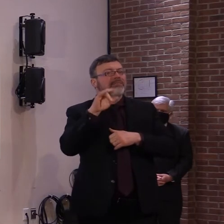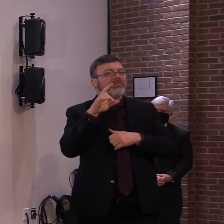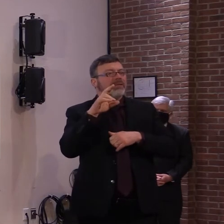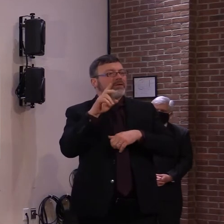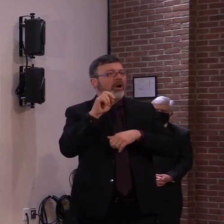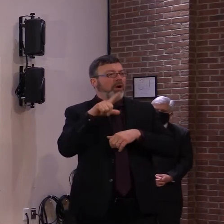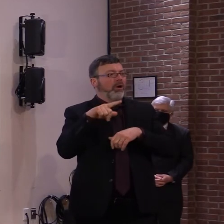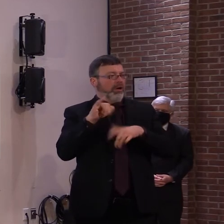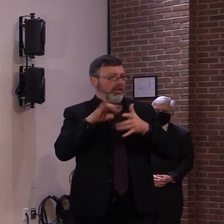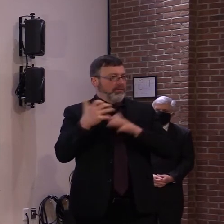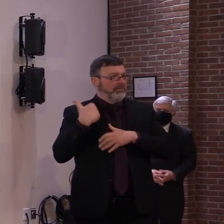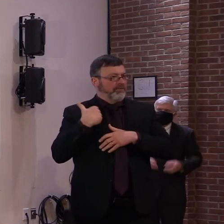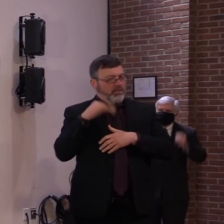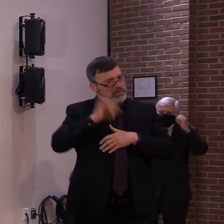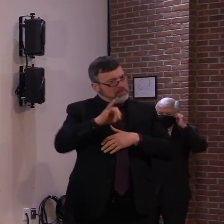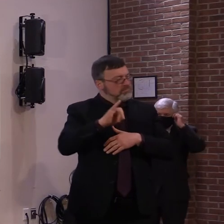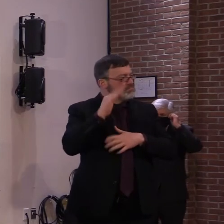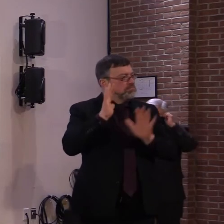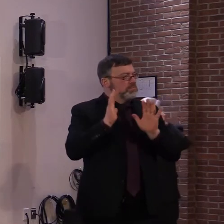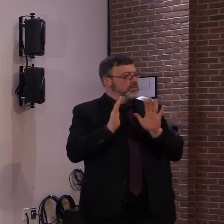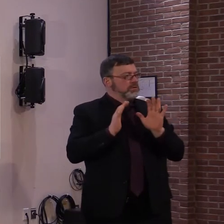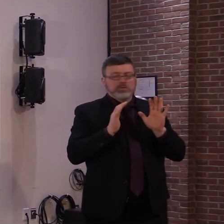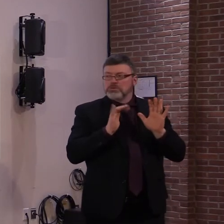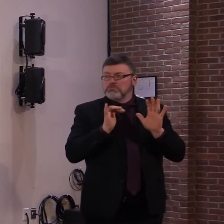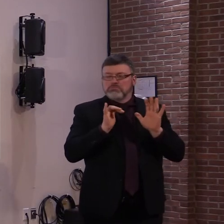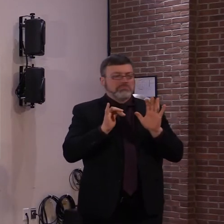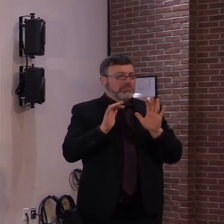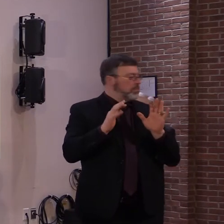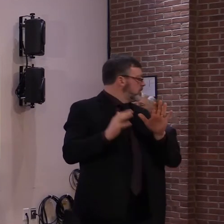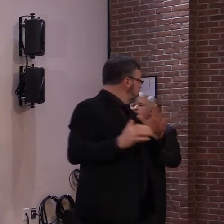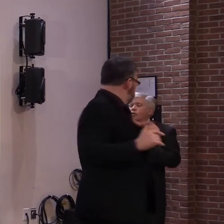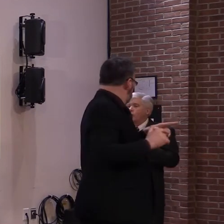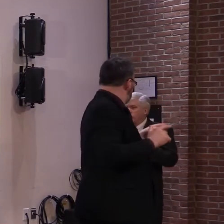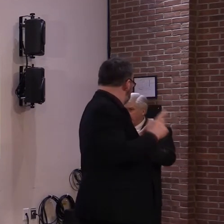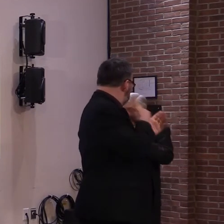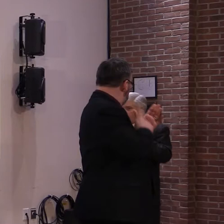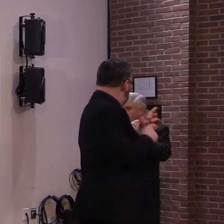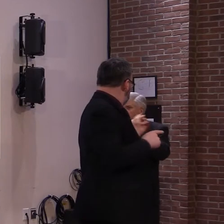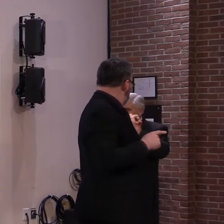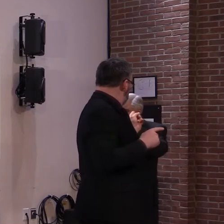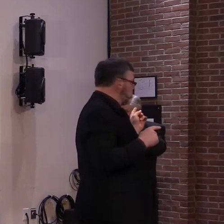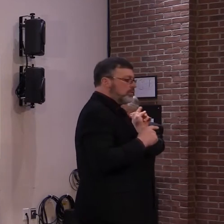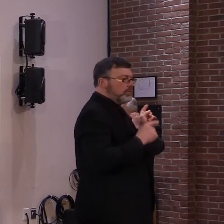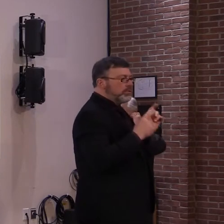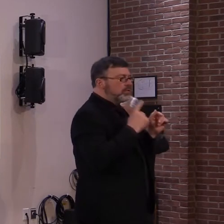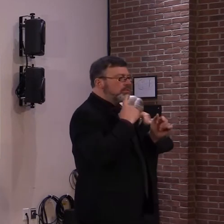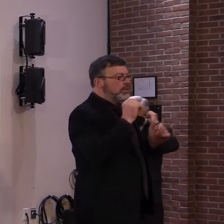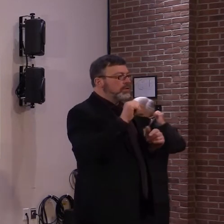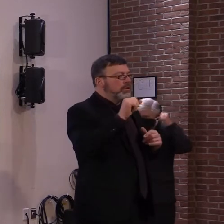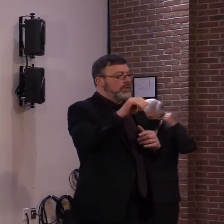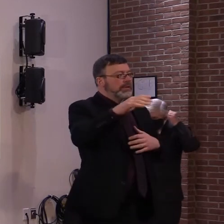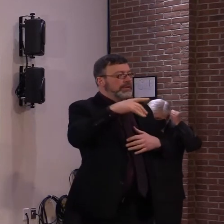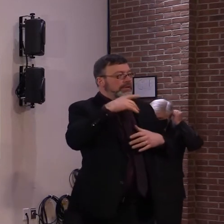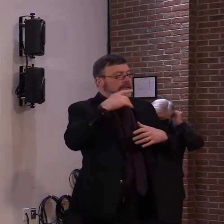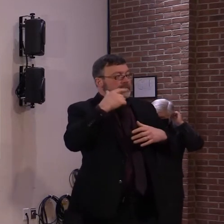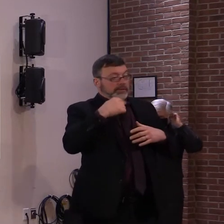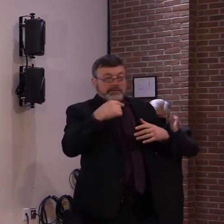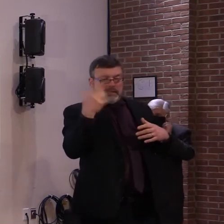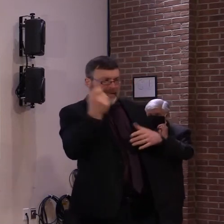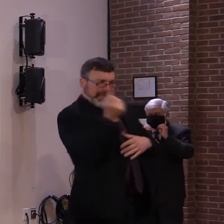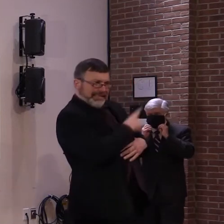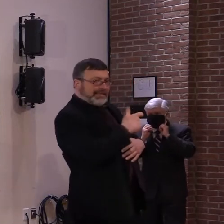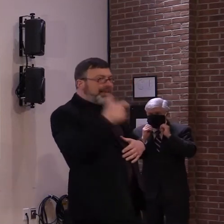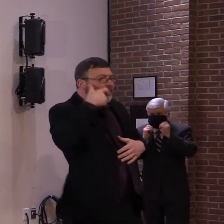how many, um, callers, uh, from the call center? 200 now. Yeah. 200, uh,